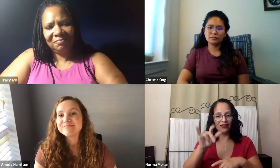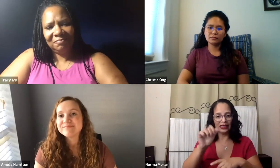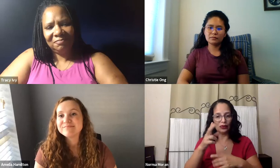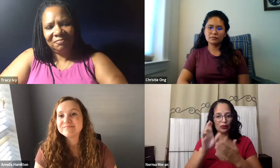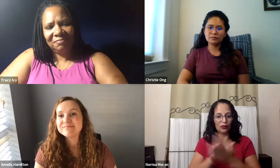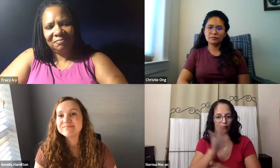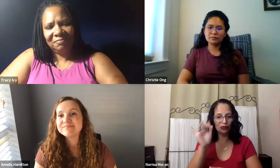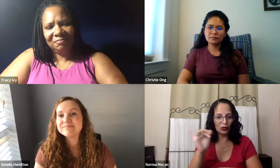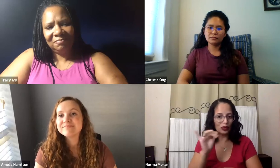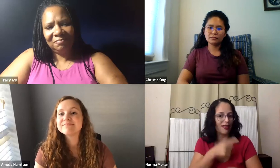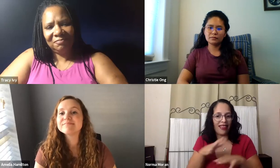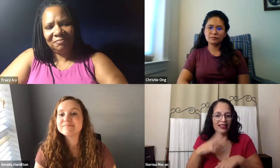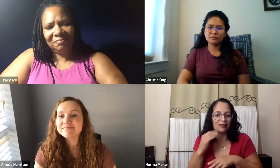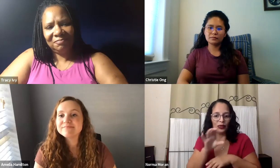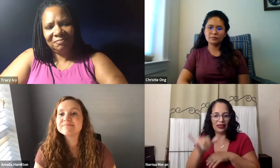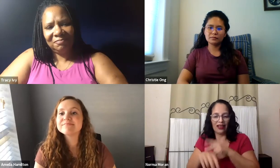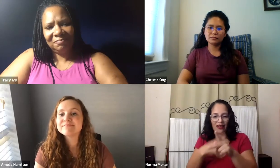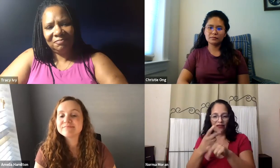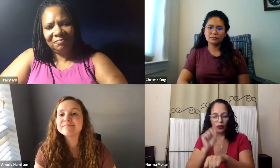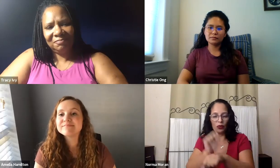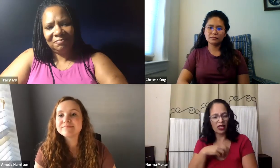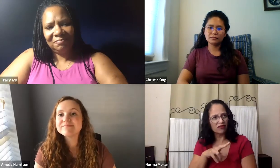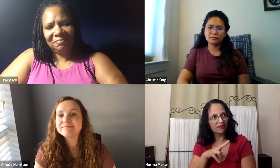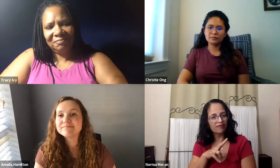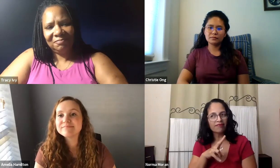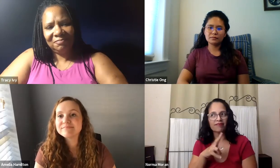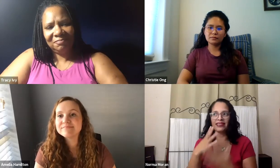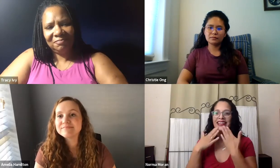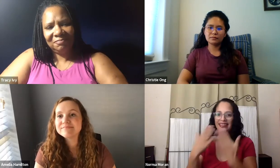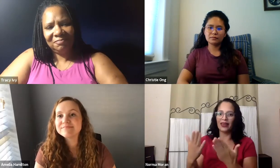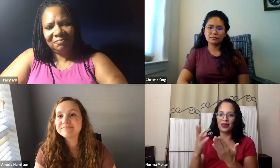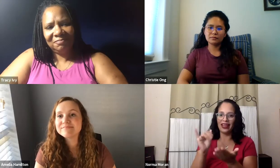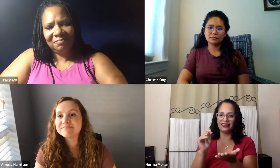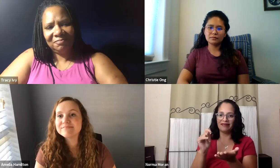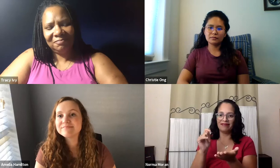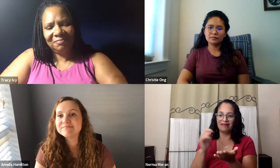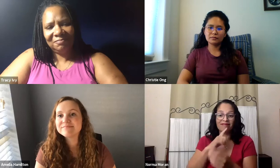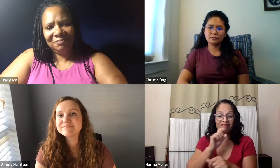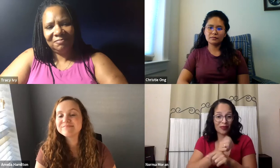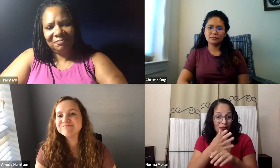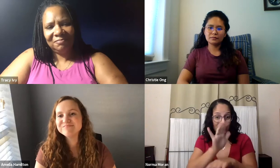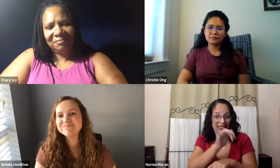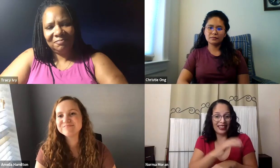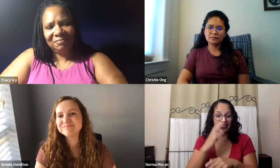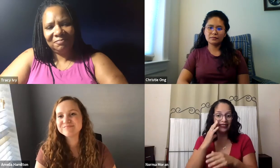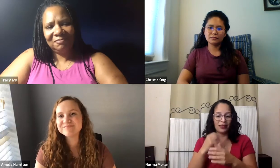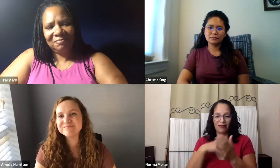that. Many of my classmates had graduated from Ivy League schools and they still weren't prepared for it.